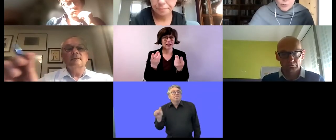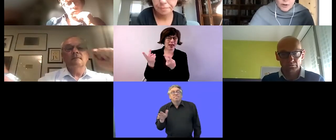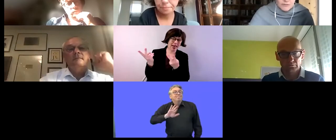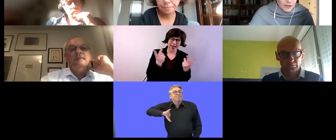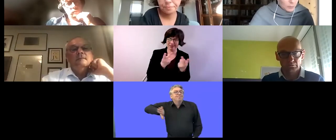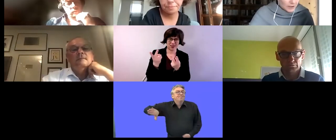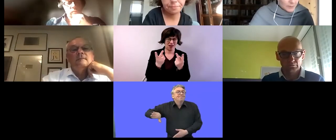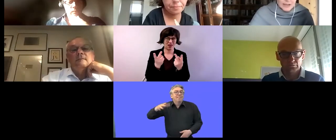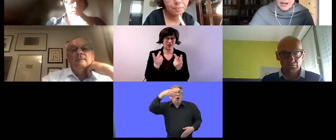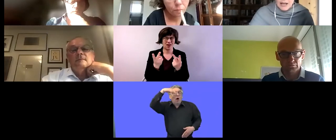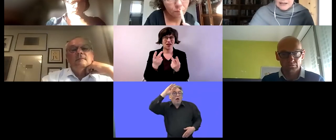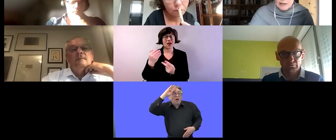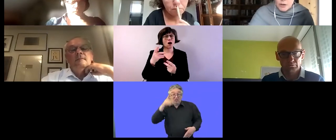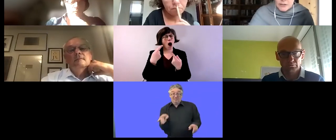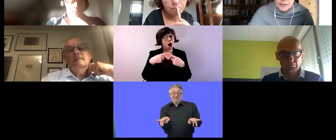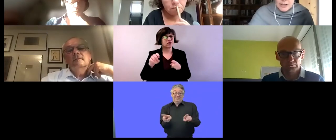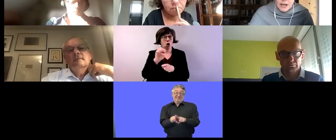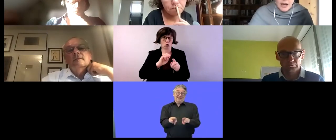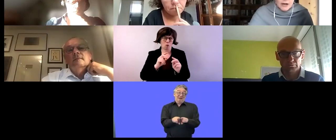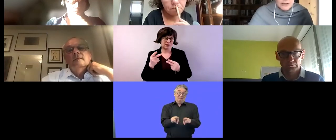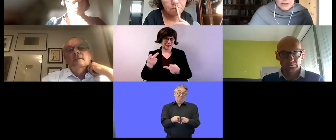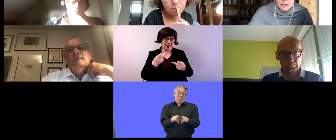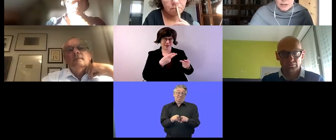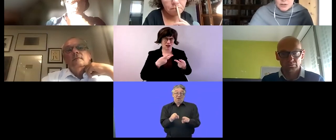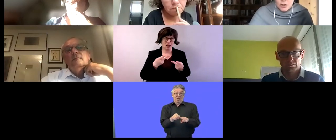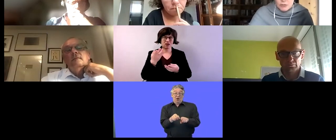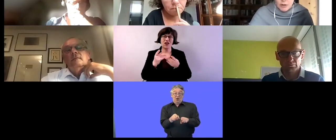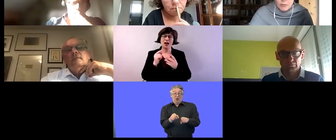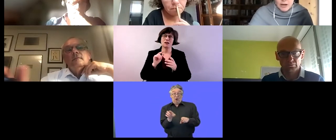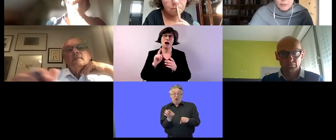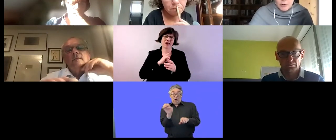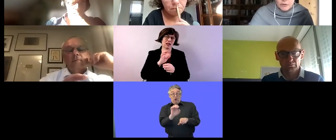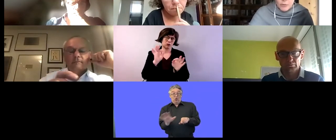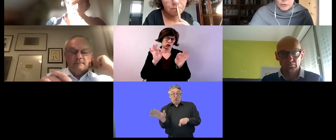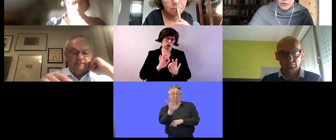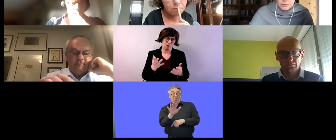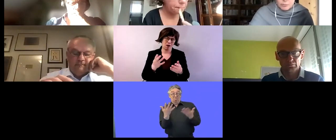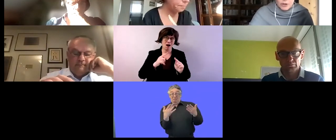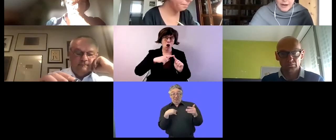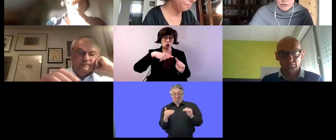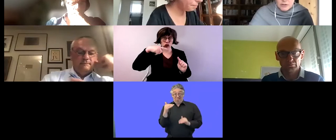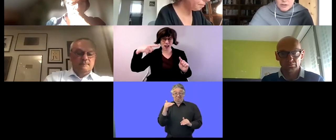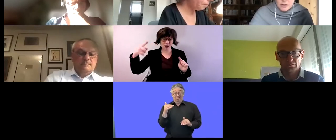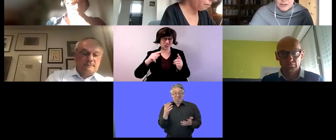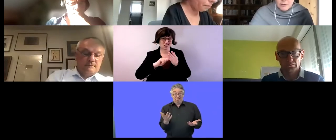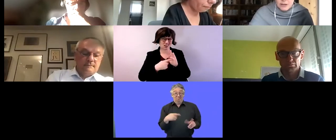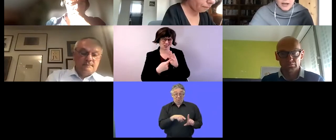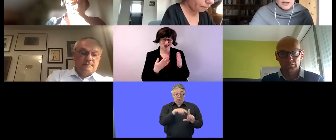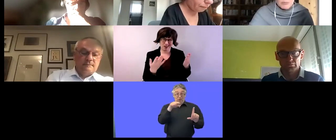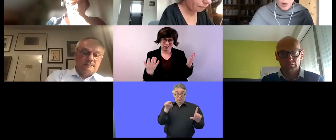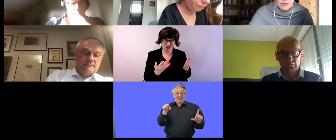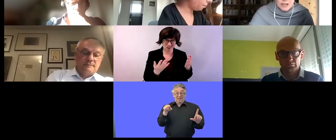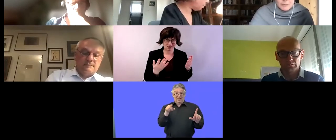europe in fact possibly a little worse uh our statistics show that we have one of the most pronounced disability